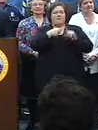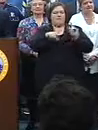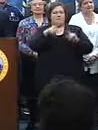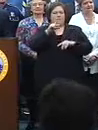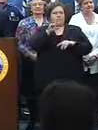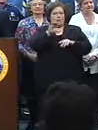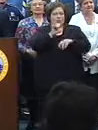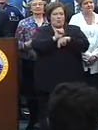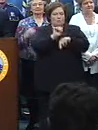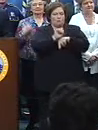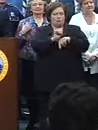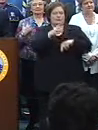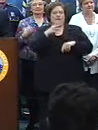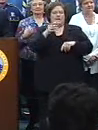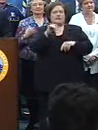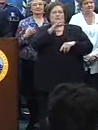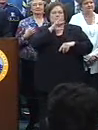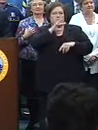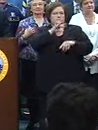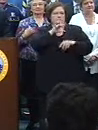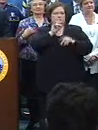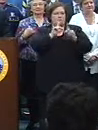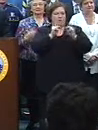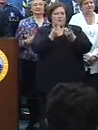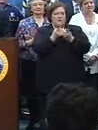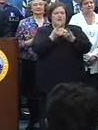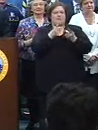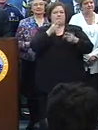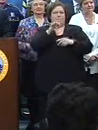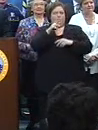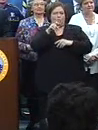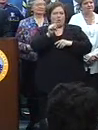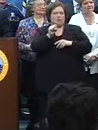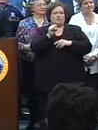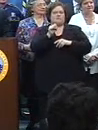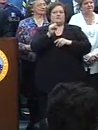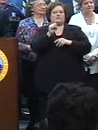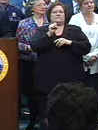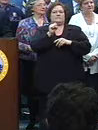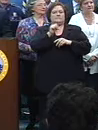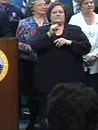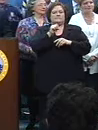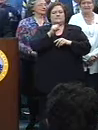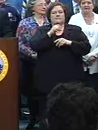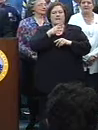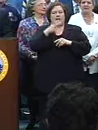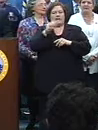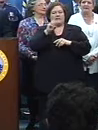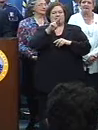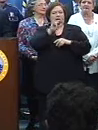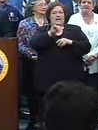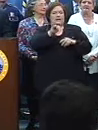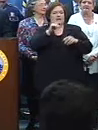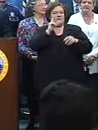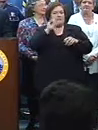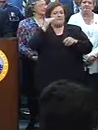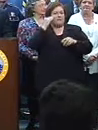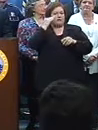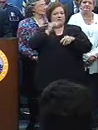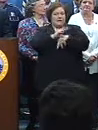Public Works, the Sanitation Department, Park and Parkways, the Bureau of Revenue, Sonny Boré of the Mayor's